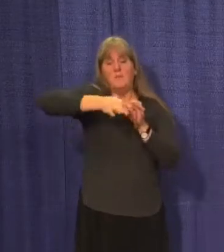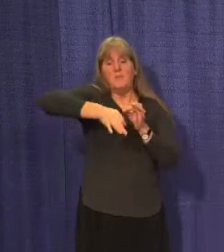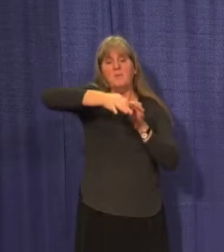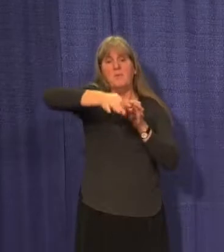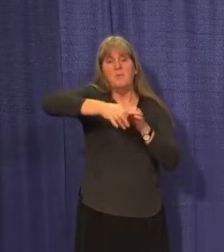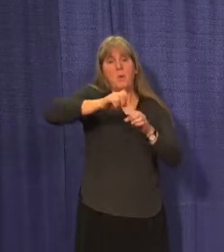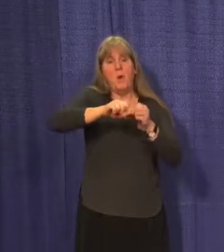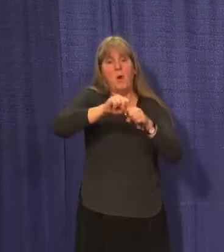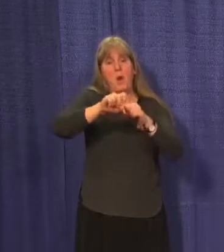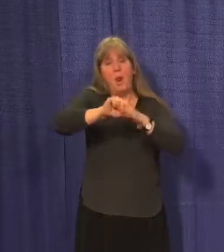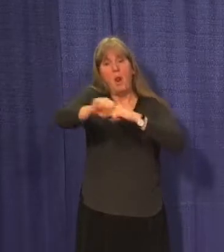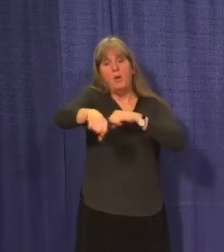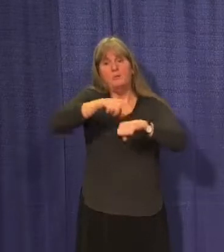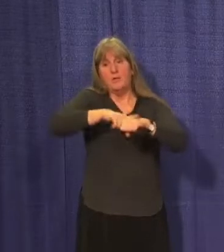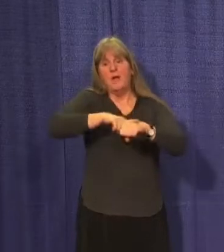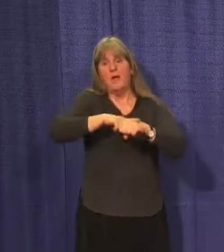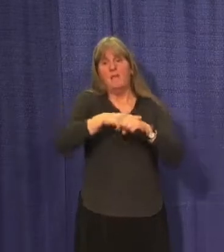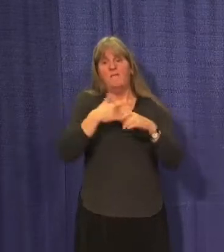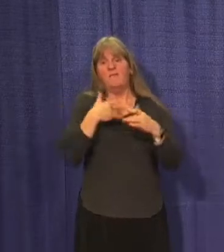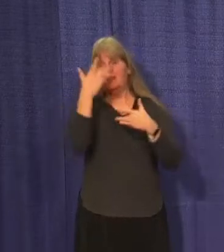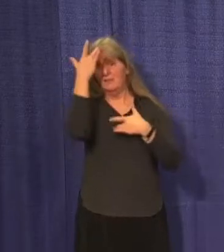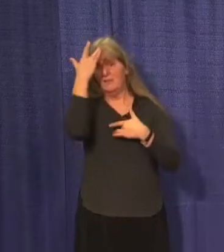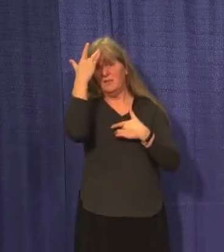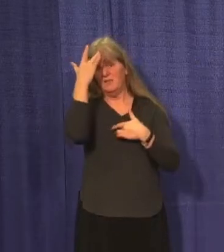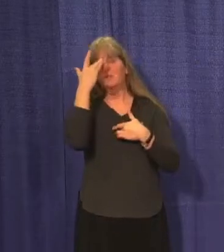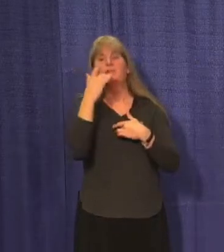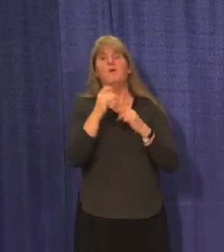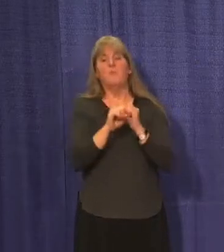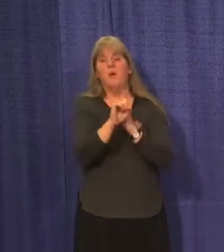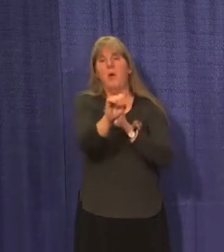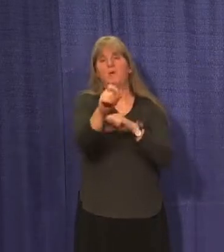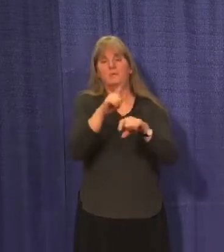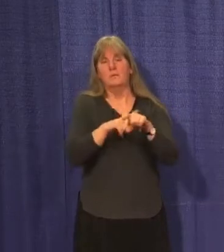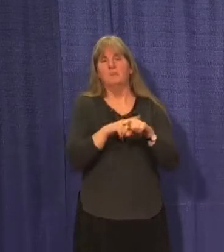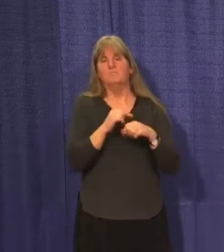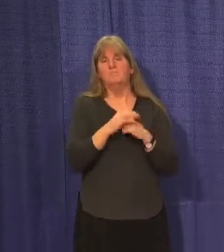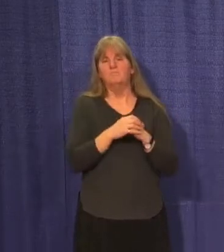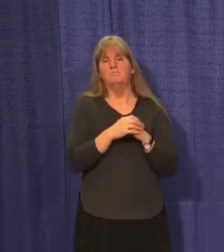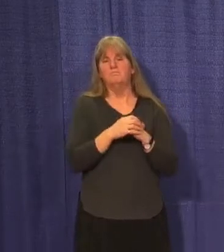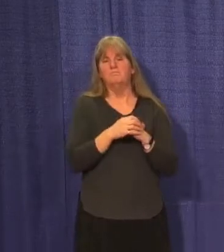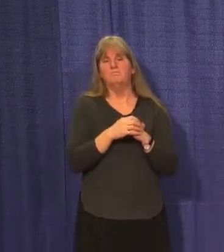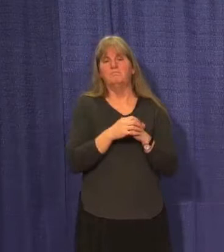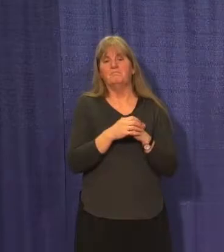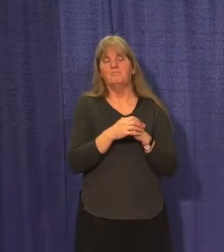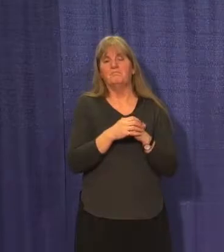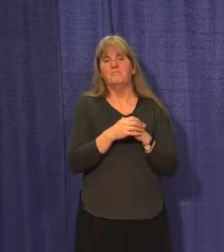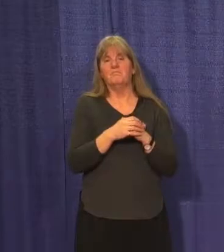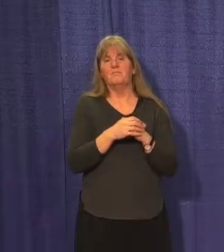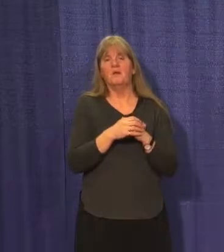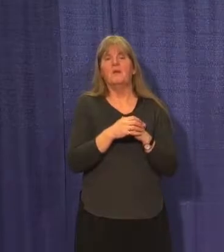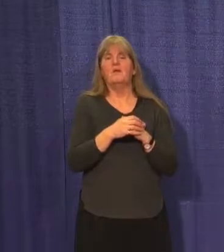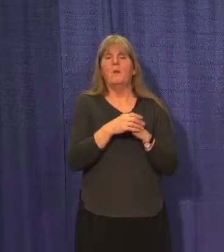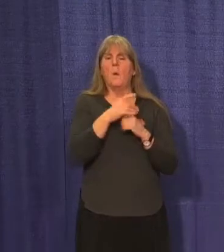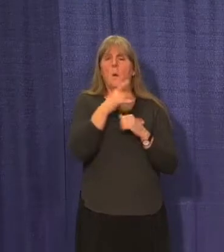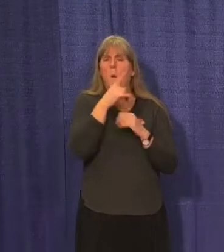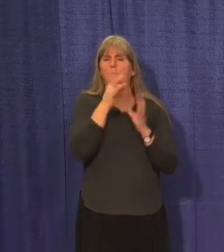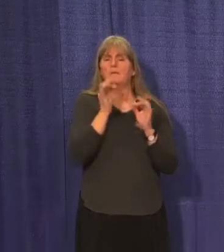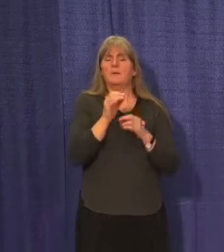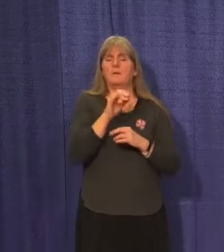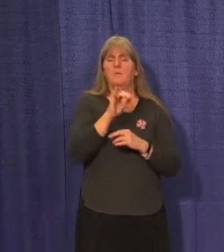of course, that's where the individual conversation and assessment... And that's usually done, again, with YCDC,